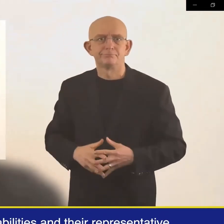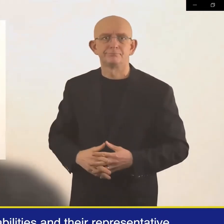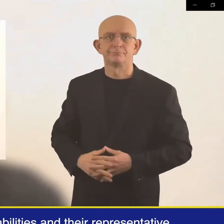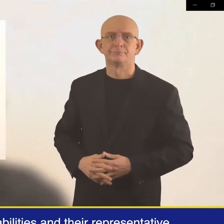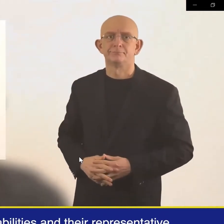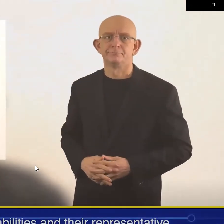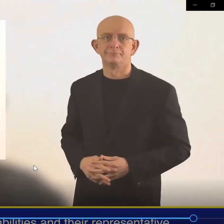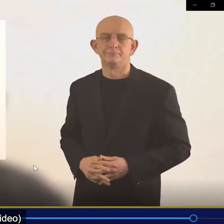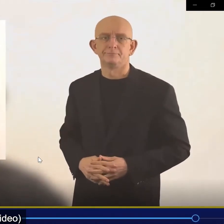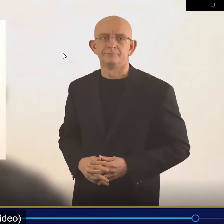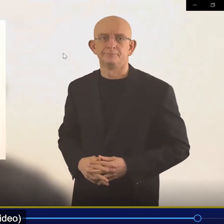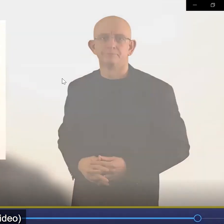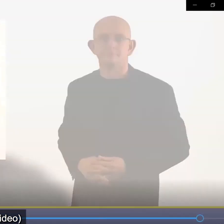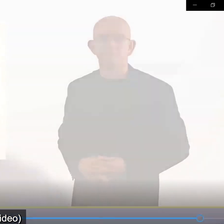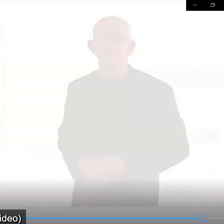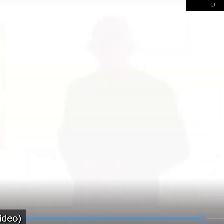participation